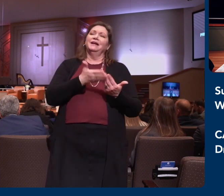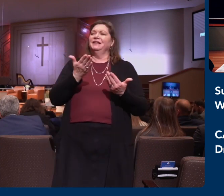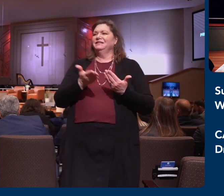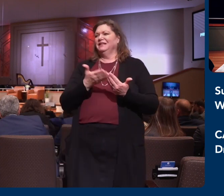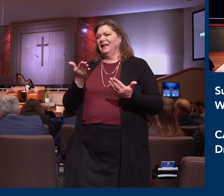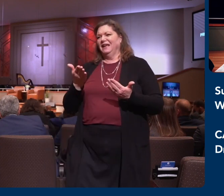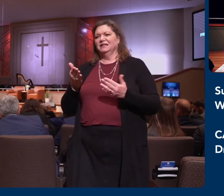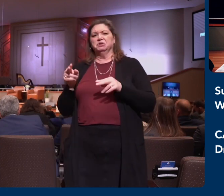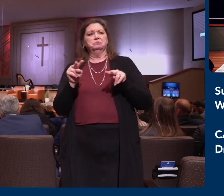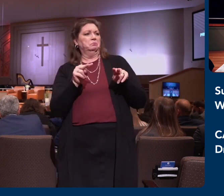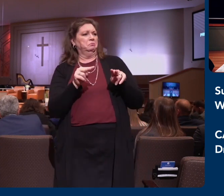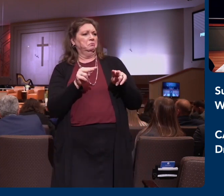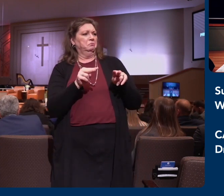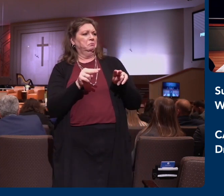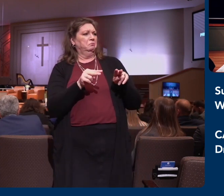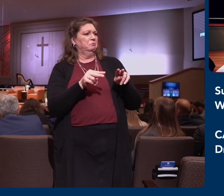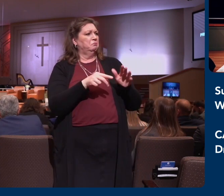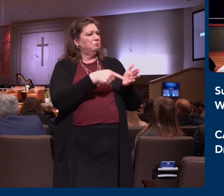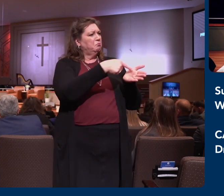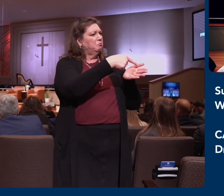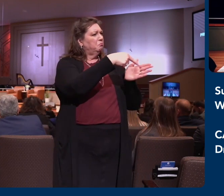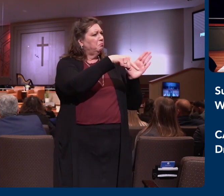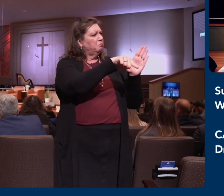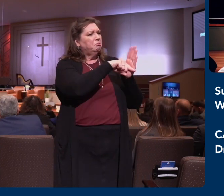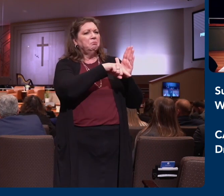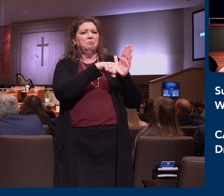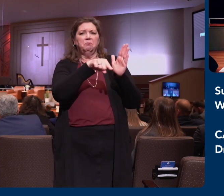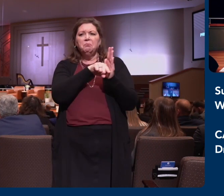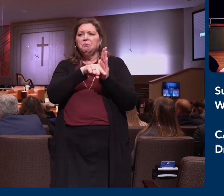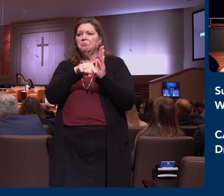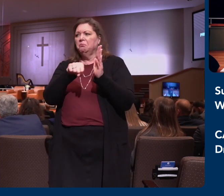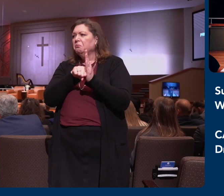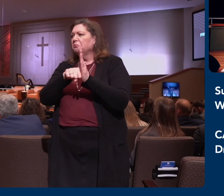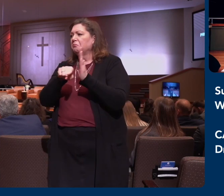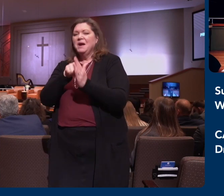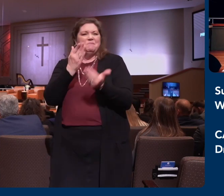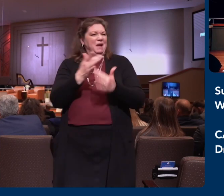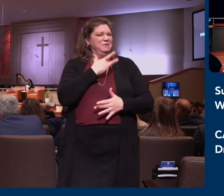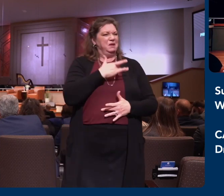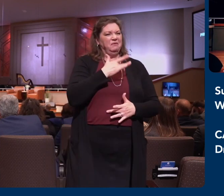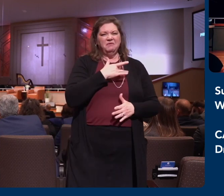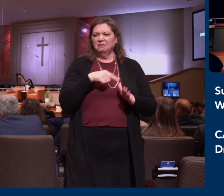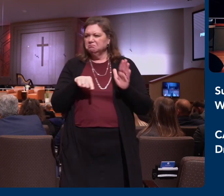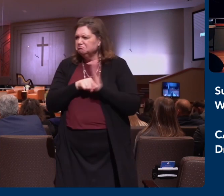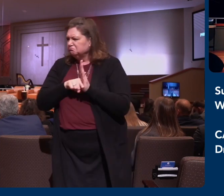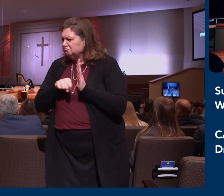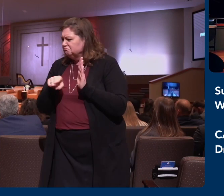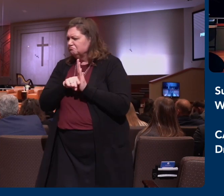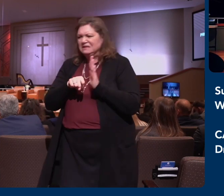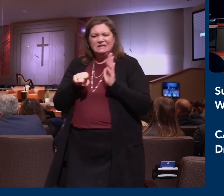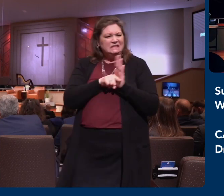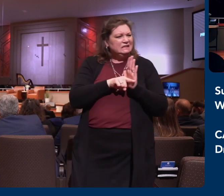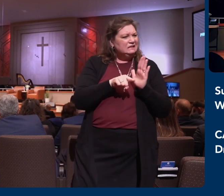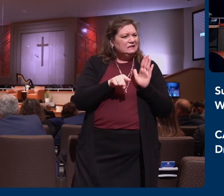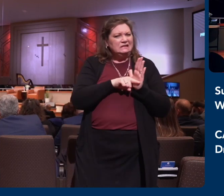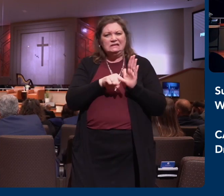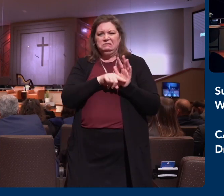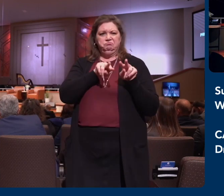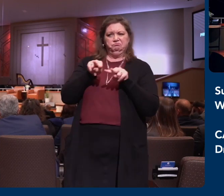somebody like that. Maybe that's your personality. You're the pessimist. You're the one that always sees the negative in other people. I have some